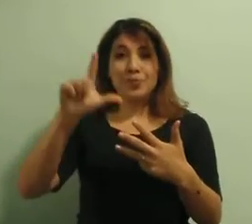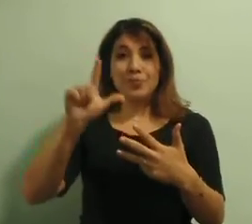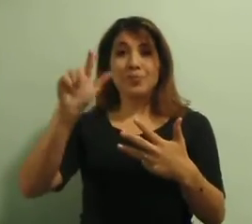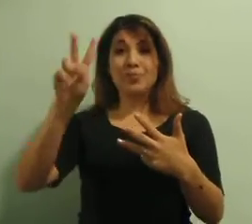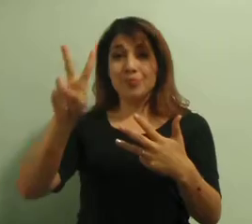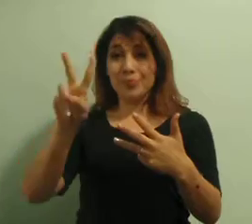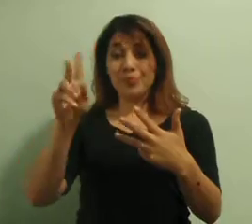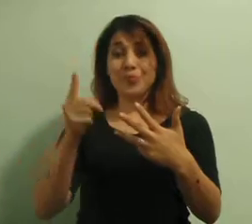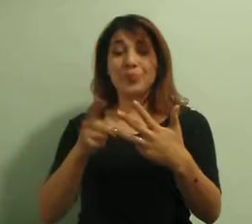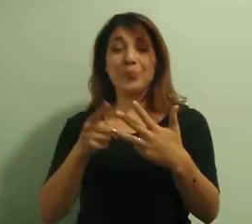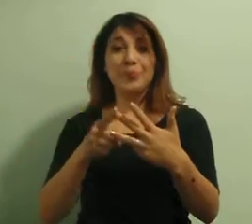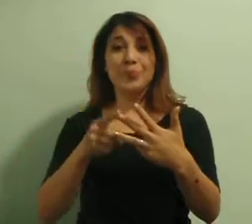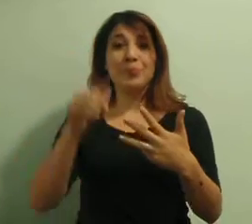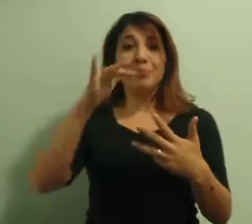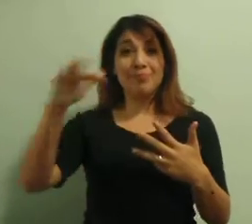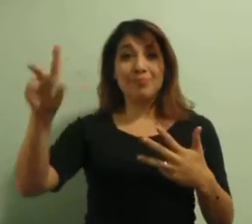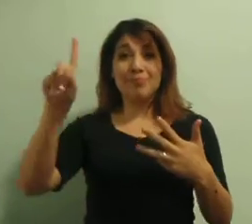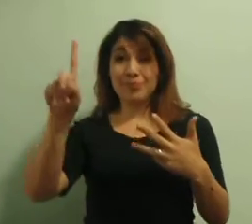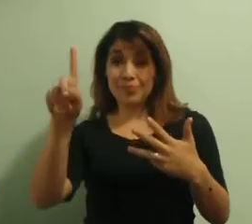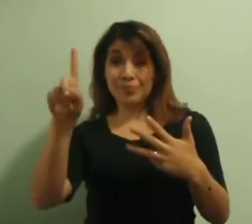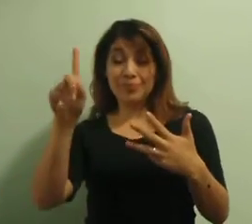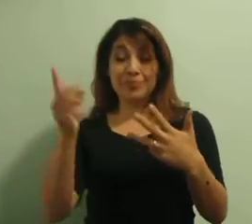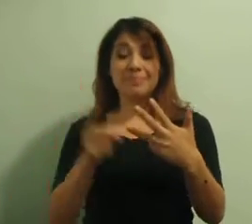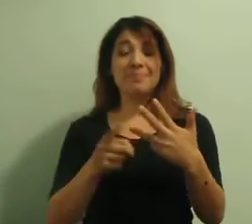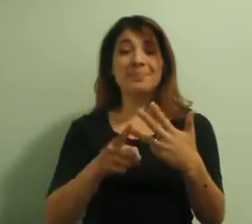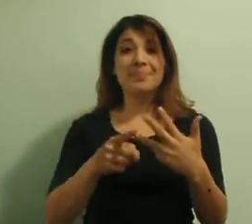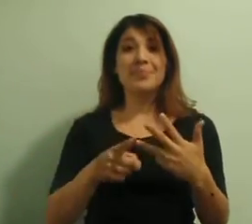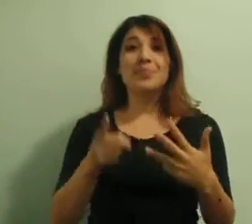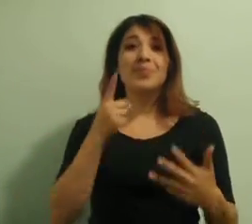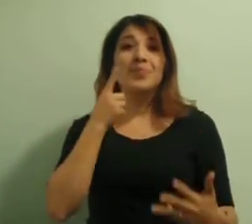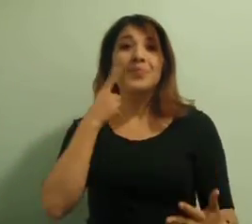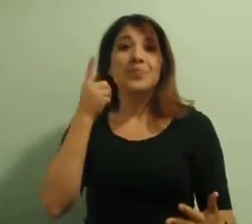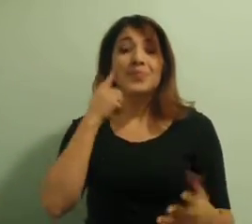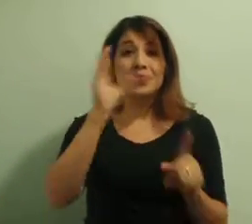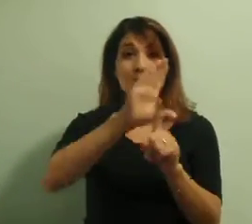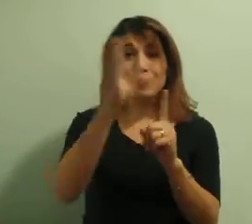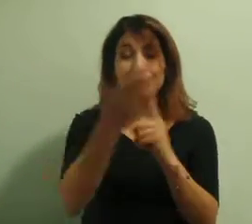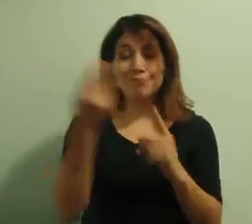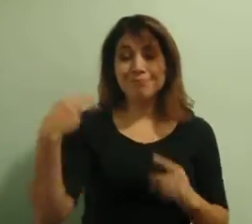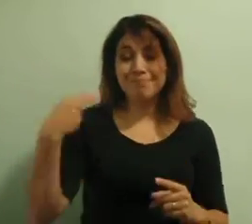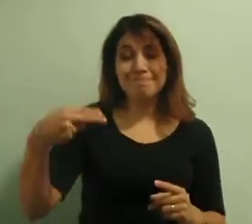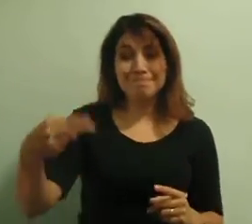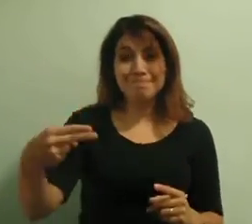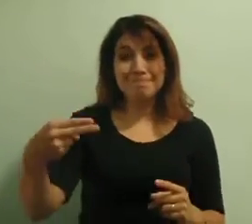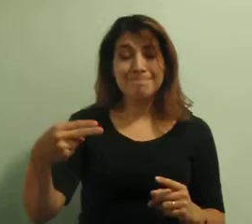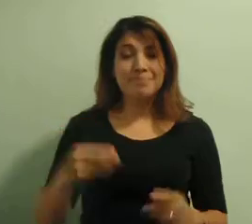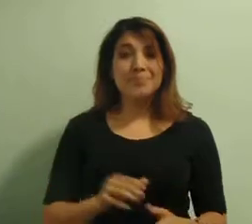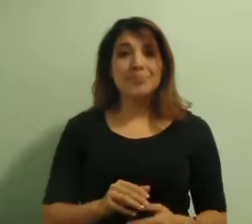then ASL 2, Fingerspelling 1, and the History of Deaf Culture.